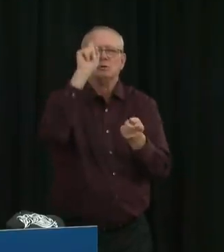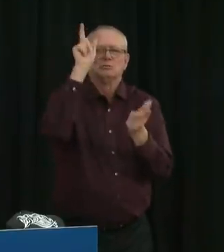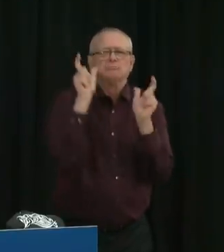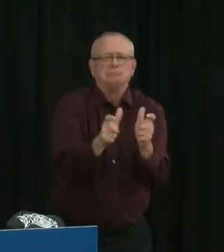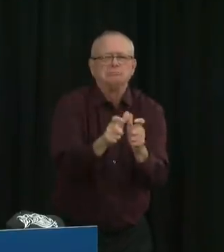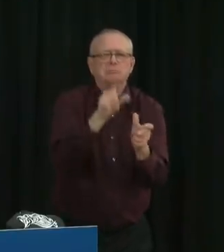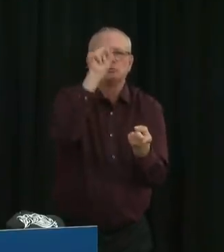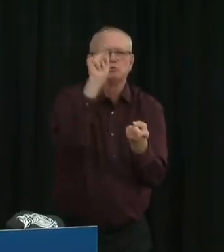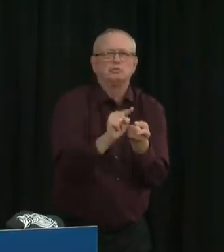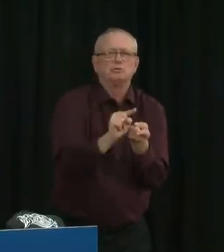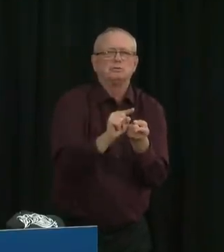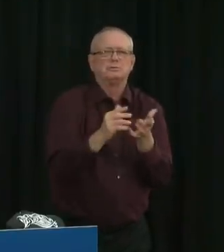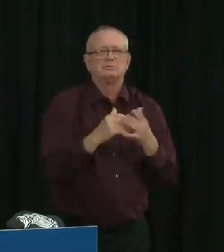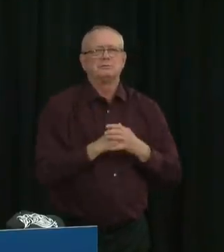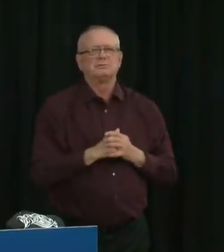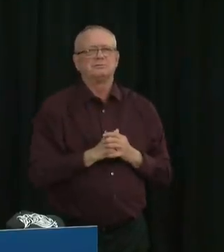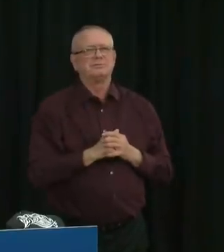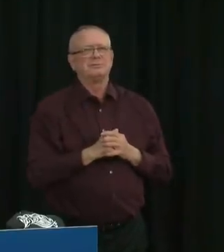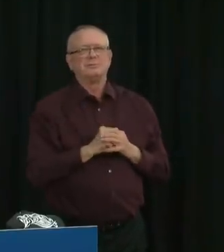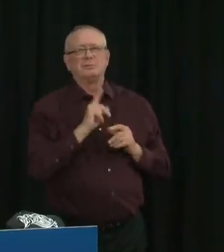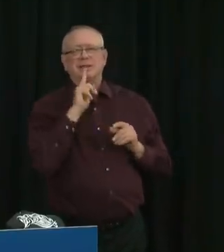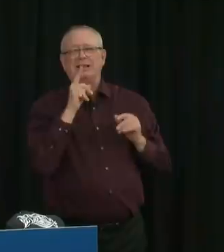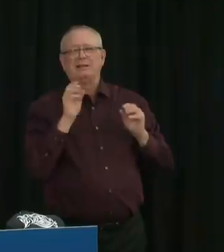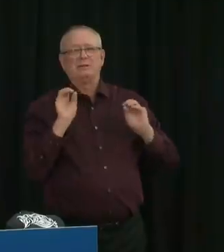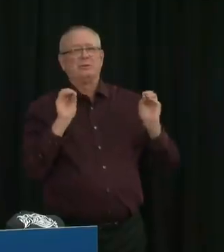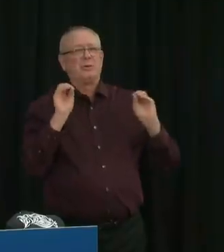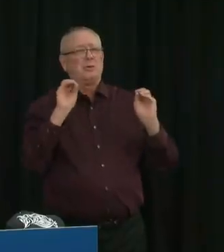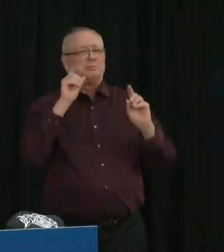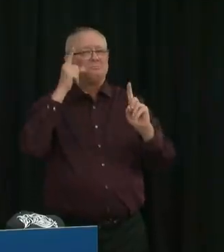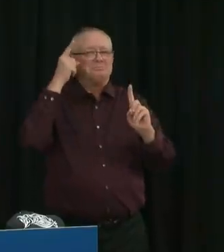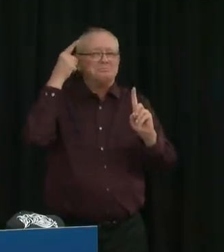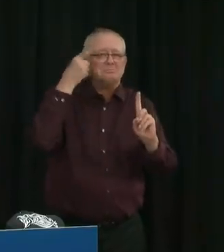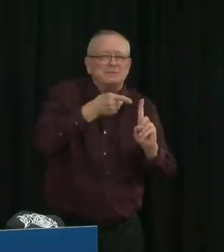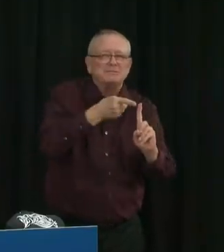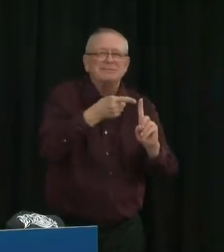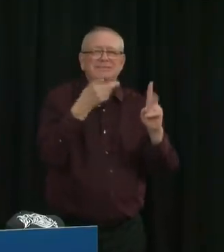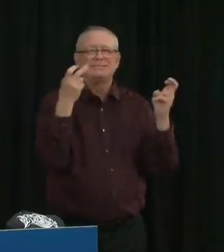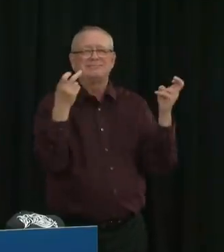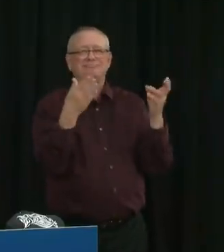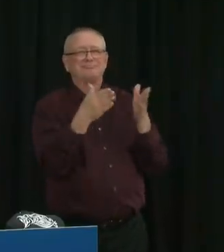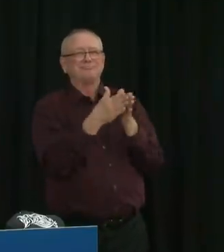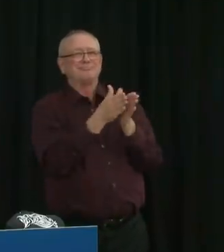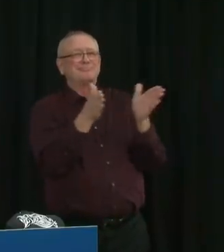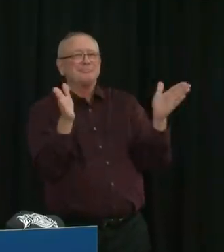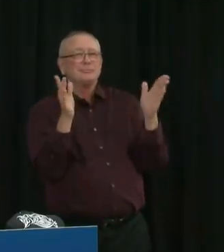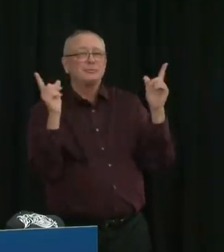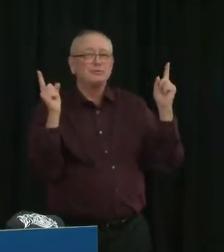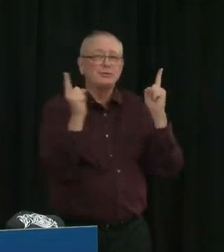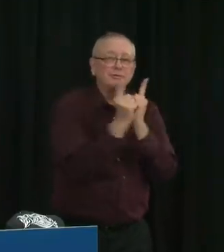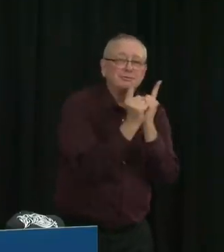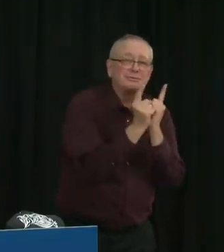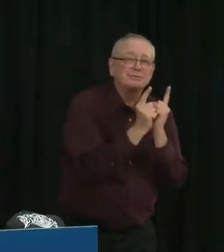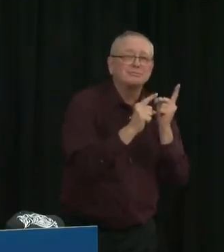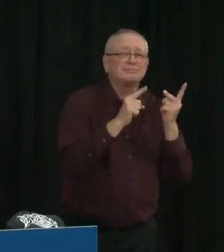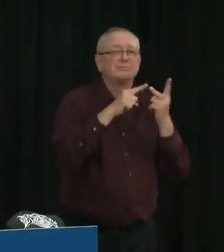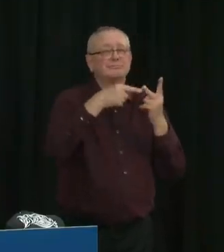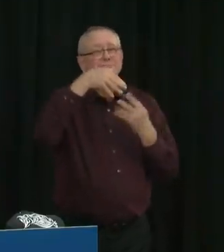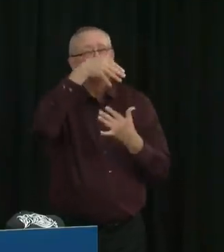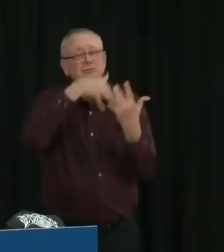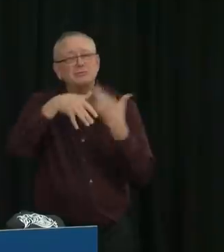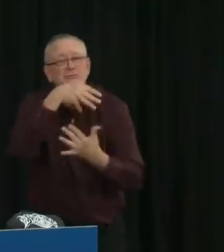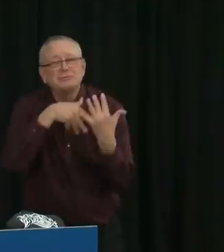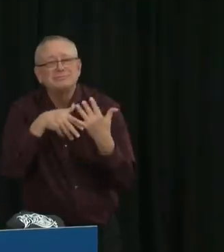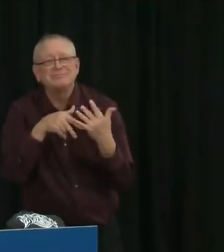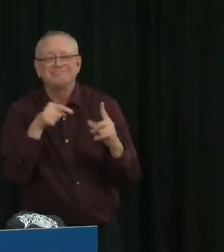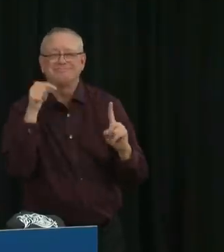we don't have anything specific beyond those same trends that we are seeing across the province where social gatherings are a risk